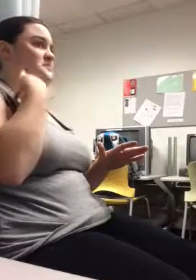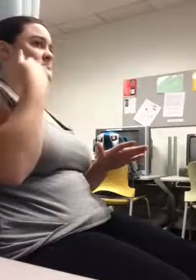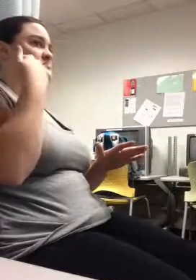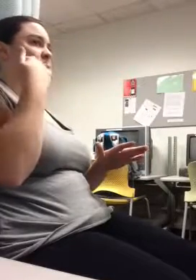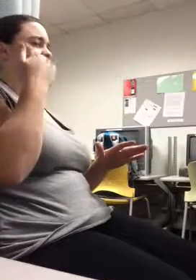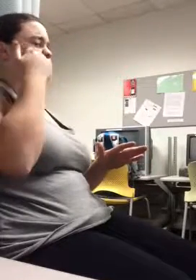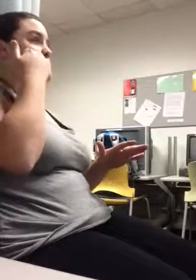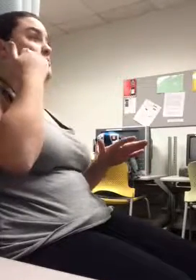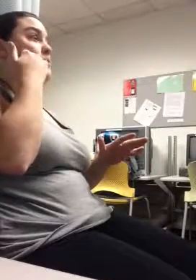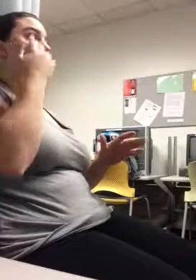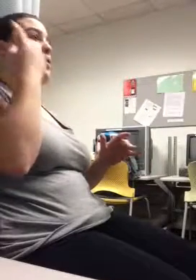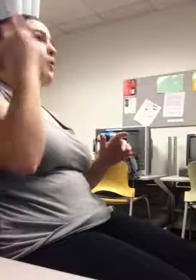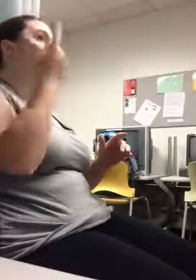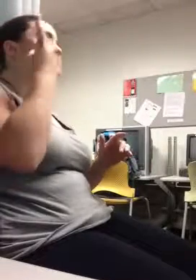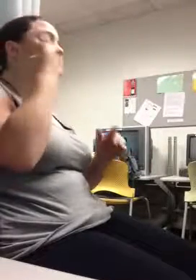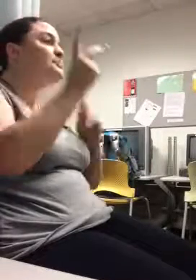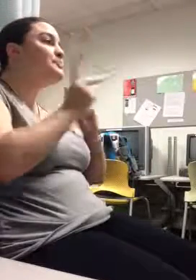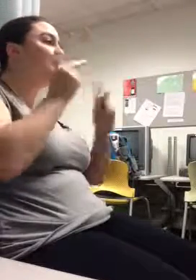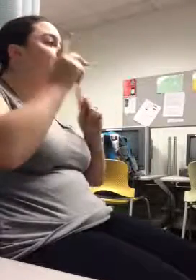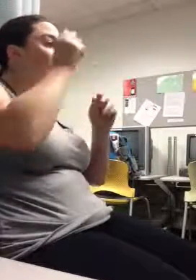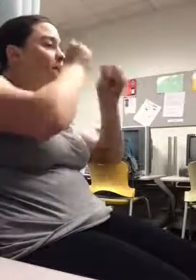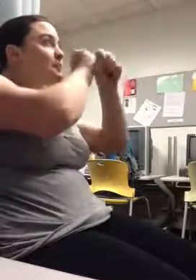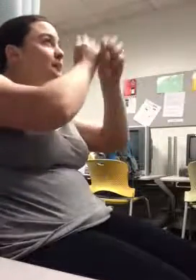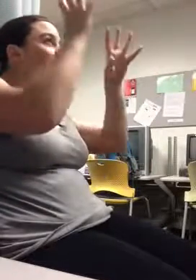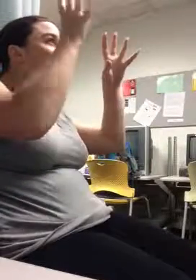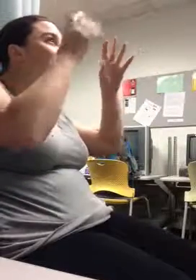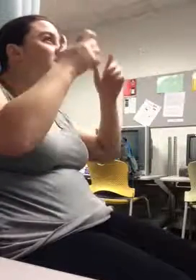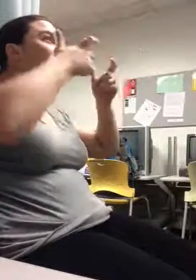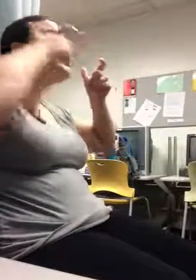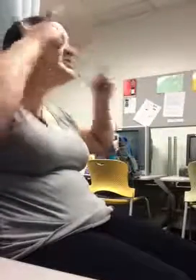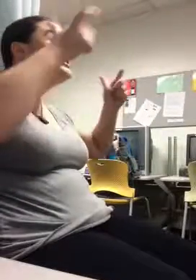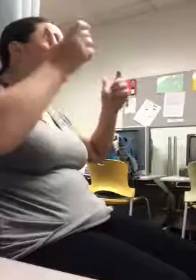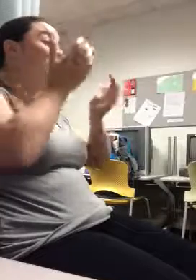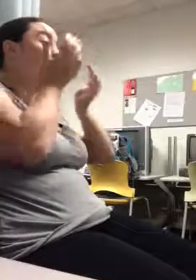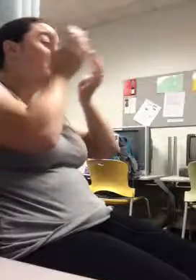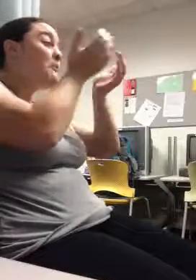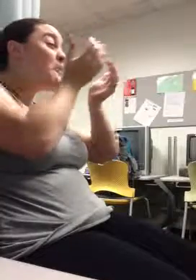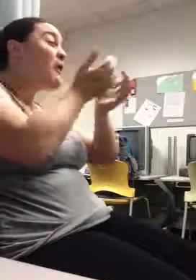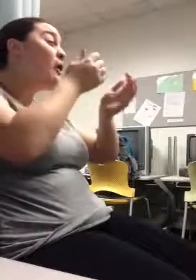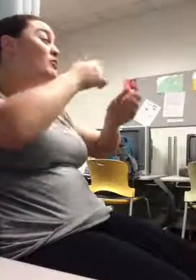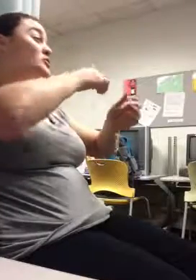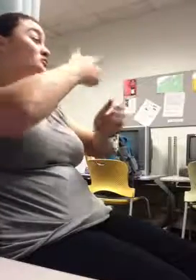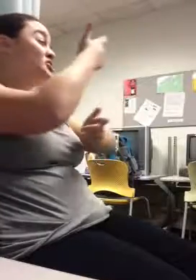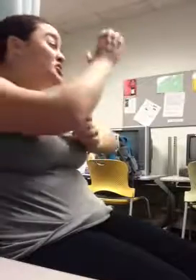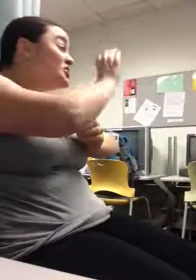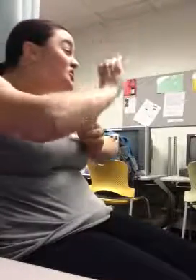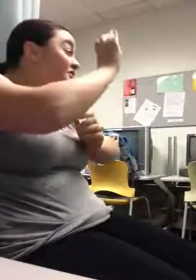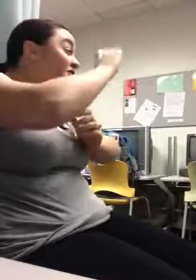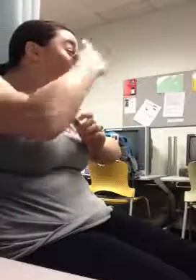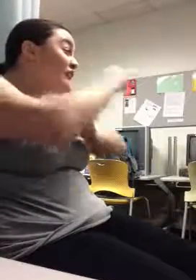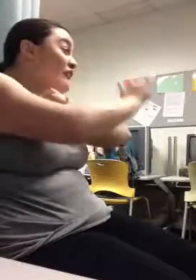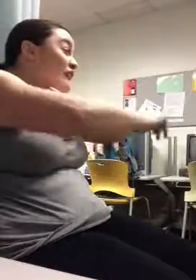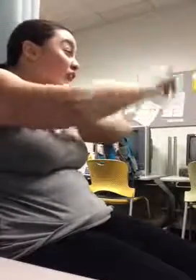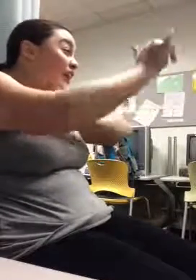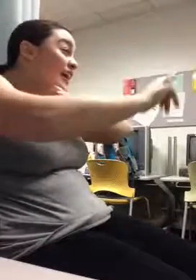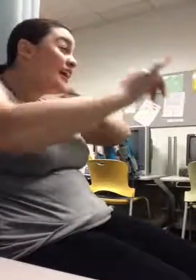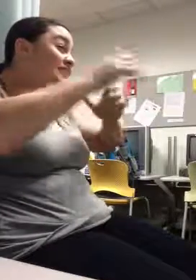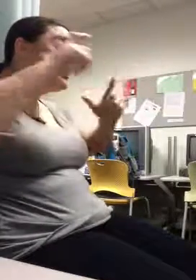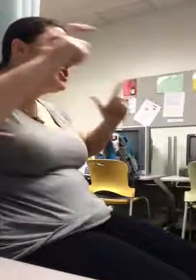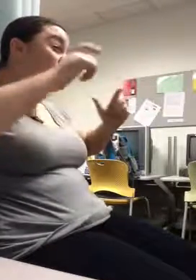large boats where you would look out on the horizon and see whales, you know, reaching